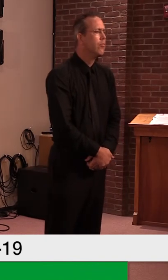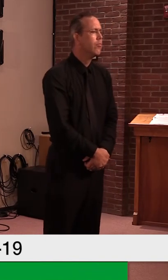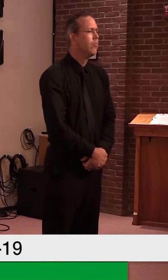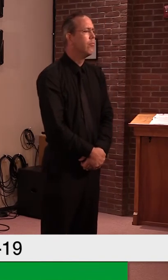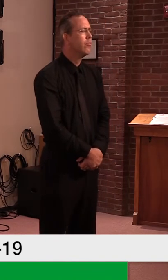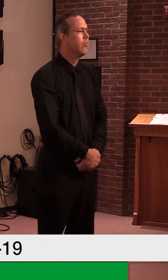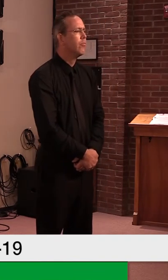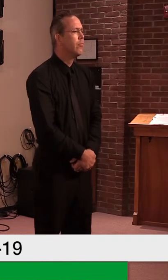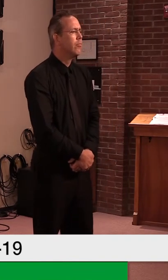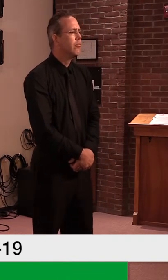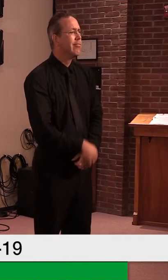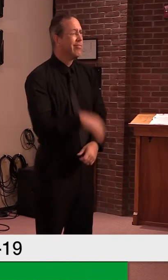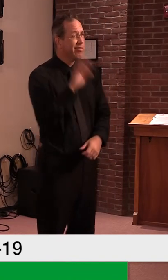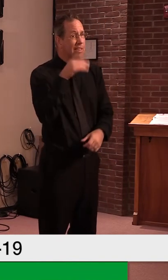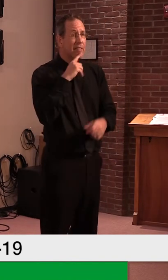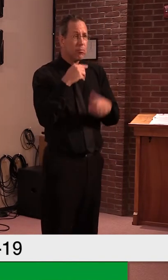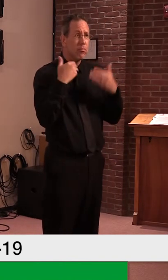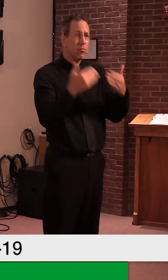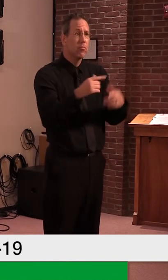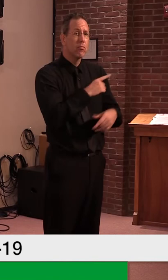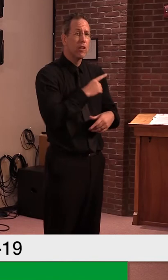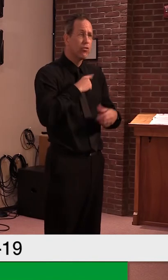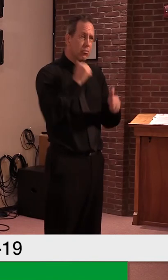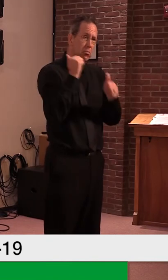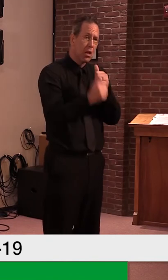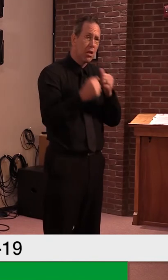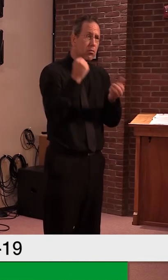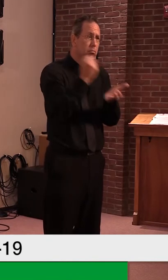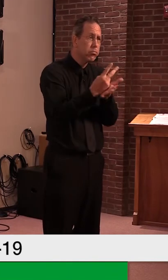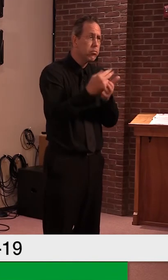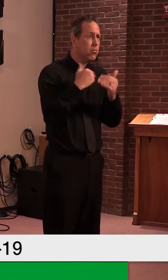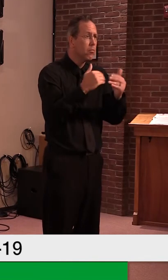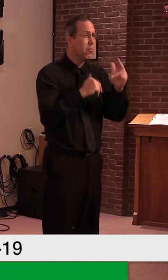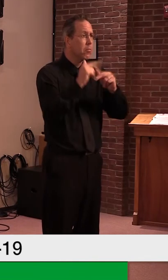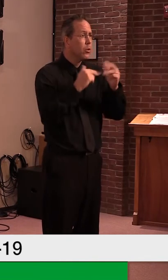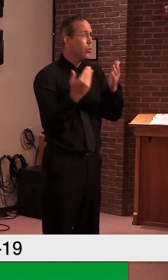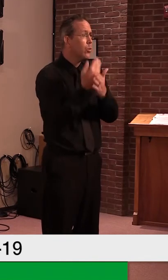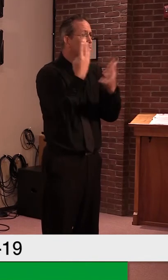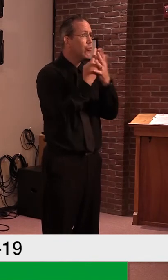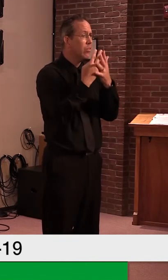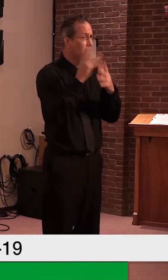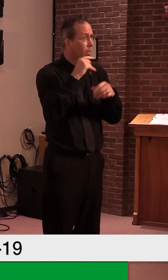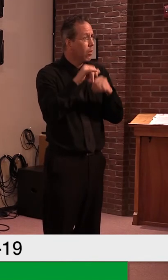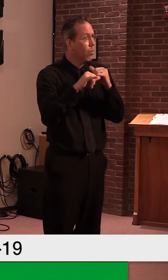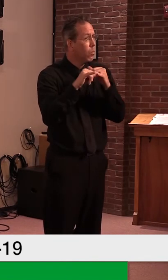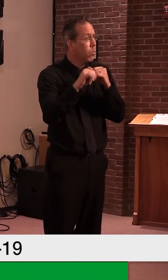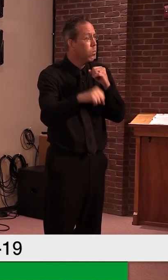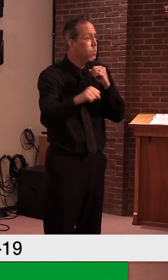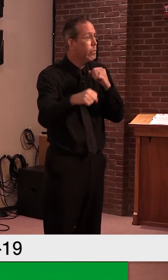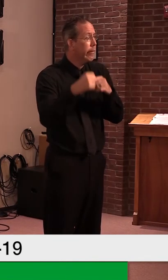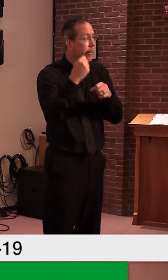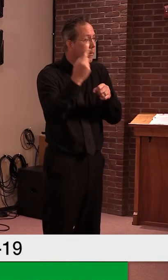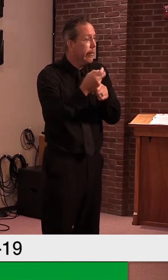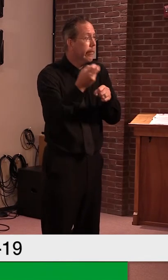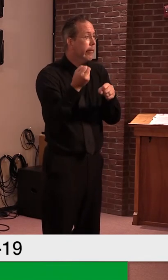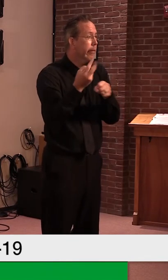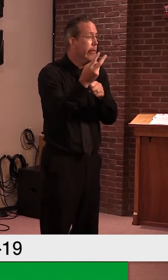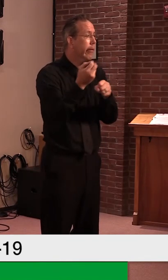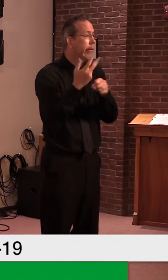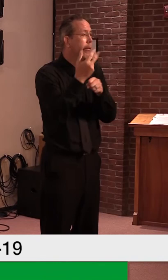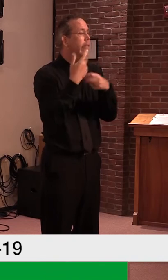or let's just say years. Um, is there any interim steps between, uh, that and